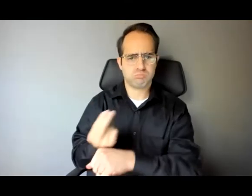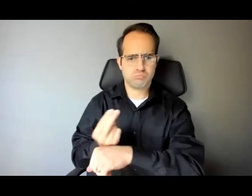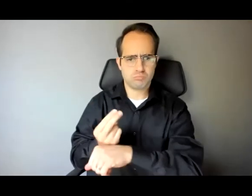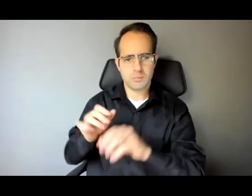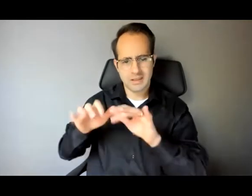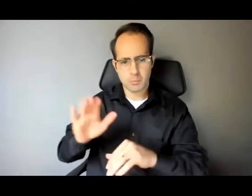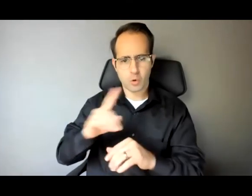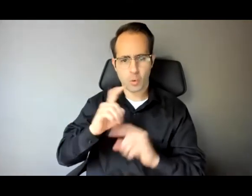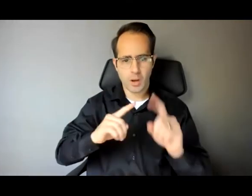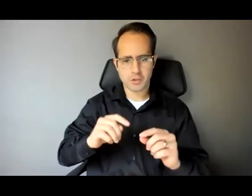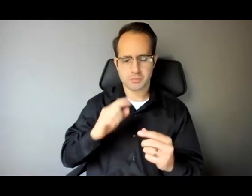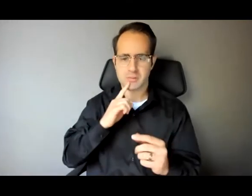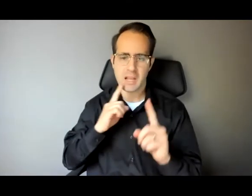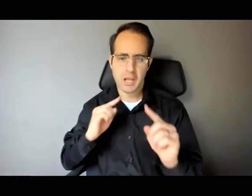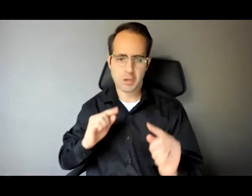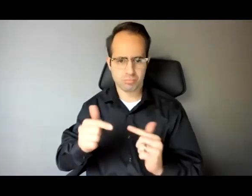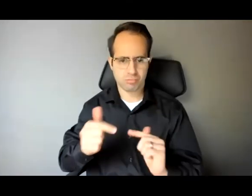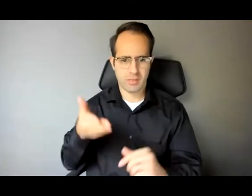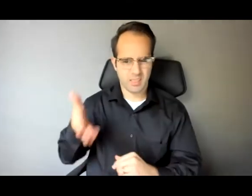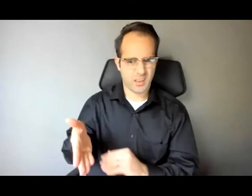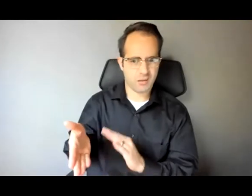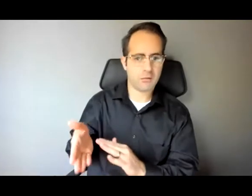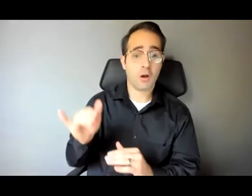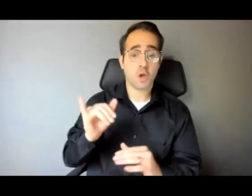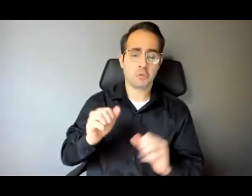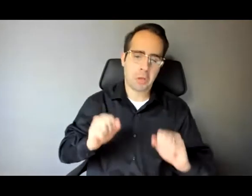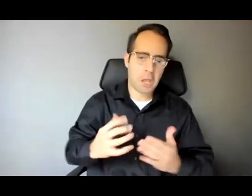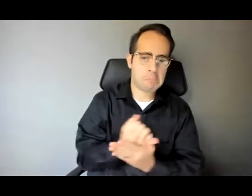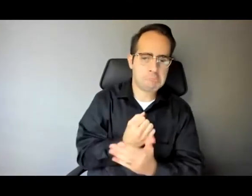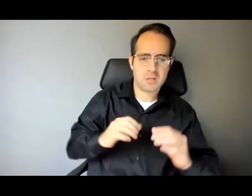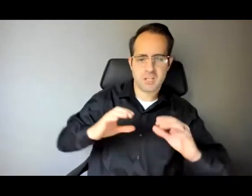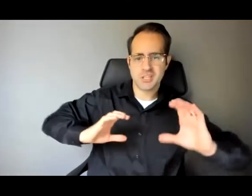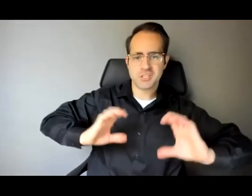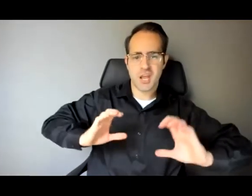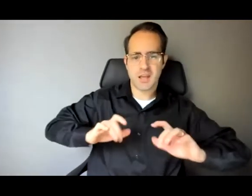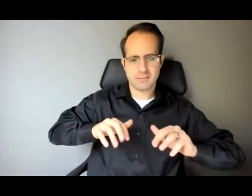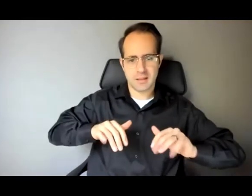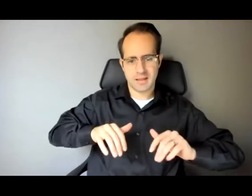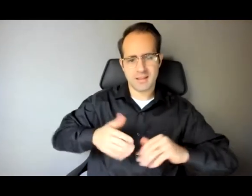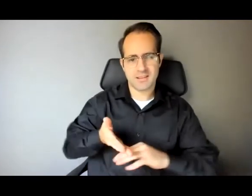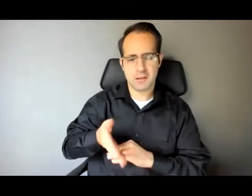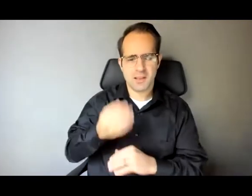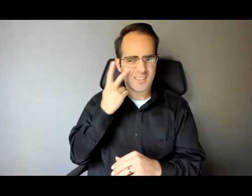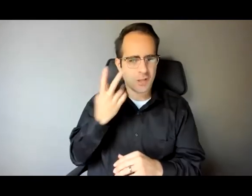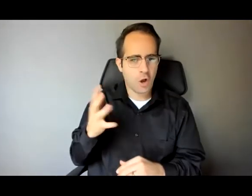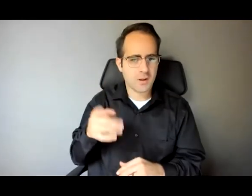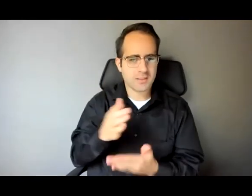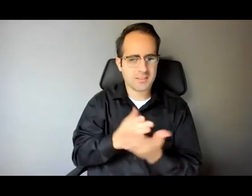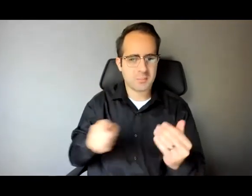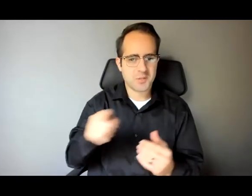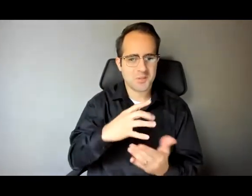posing. Or you can also use the chat feature as well. I've seen a couple folks do that. So